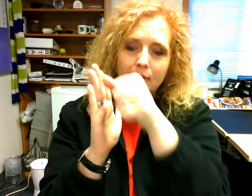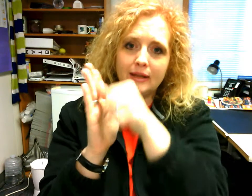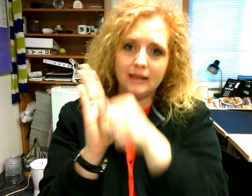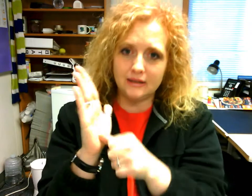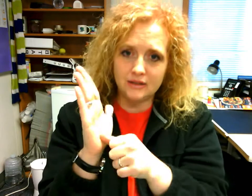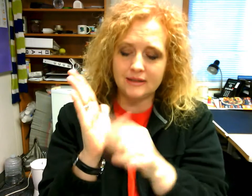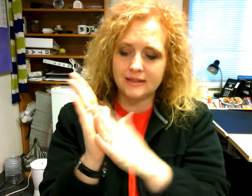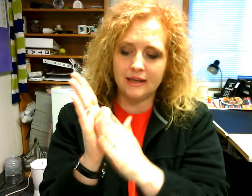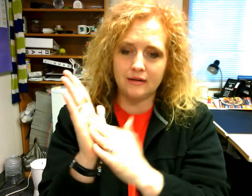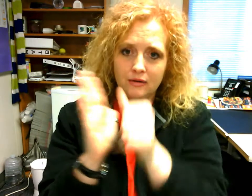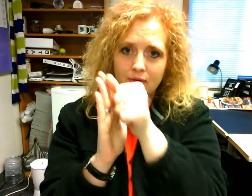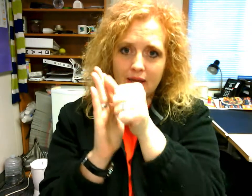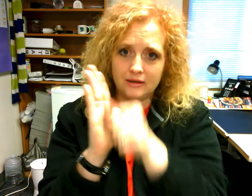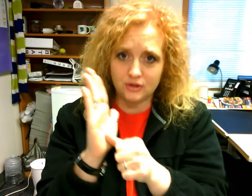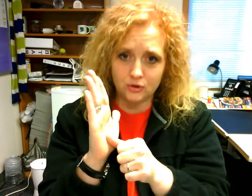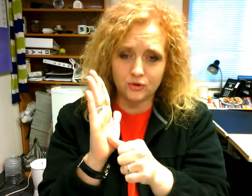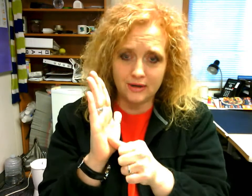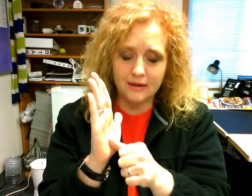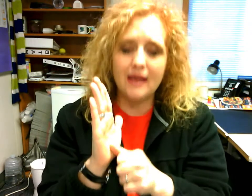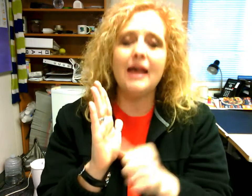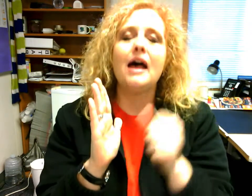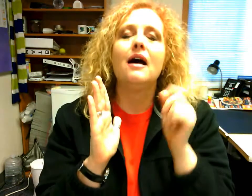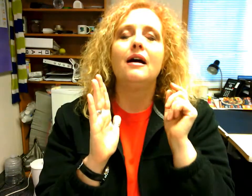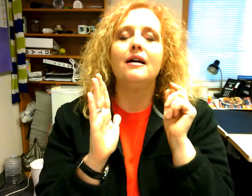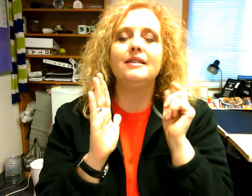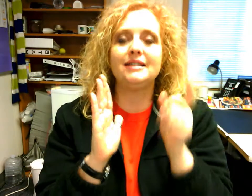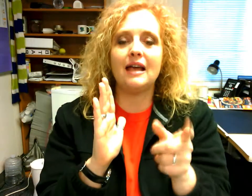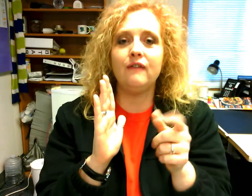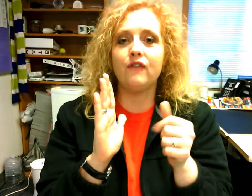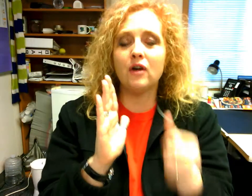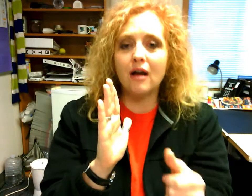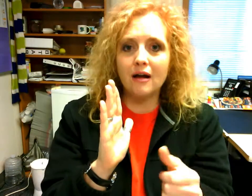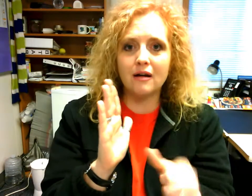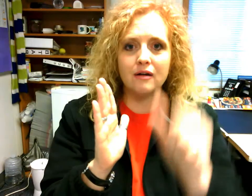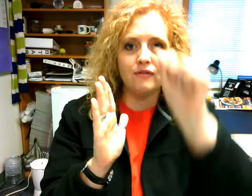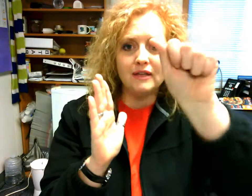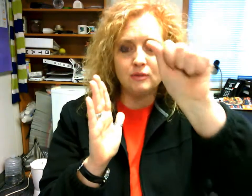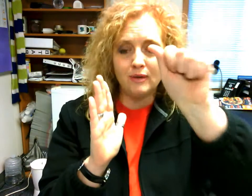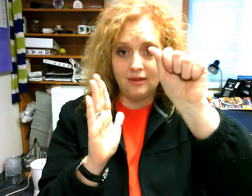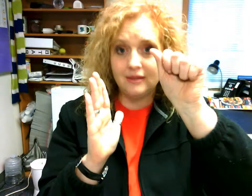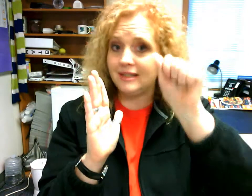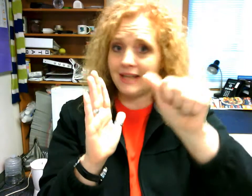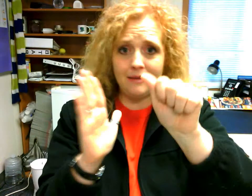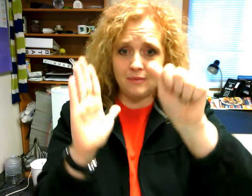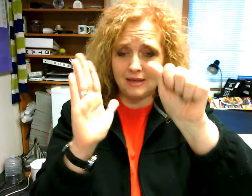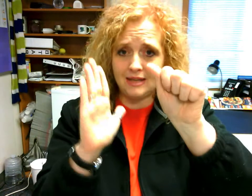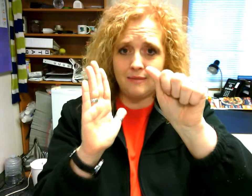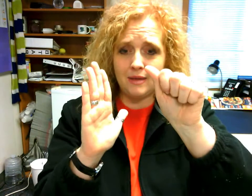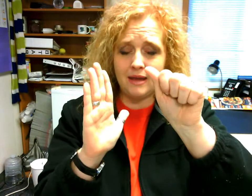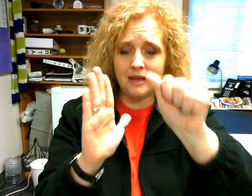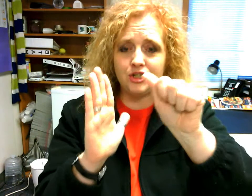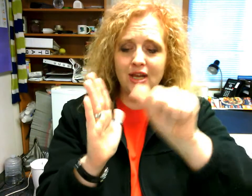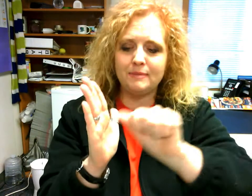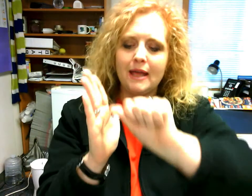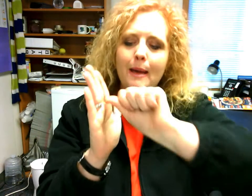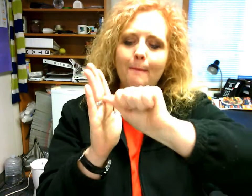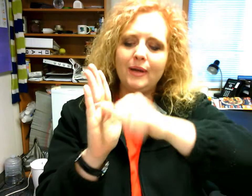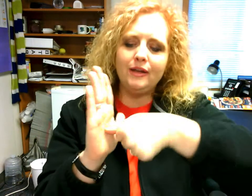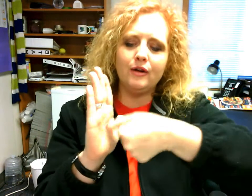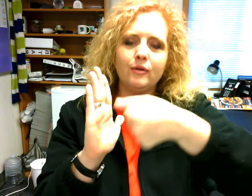into the skin okay surgery the sign for carve is with the same same hand shapes but you know